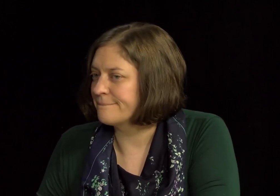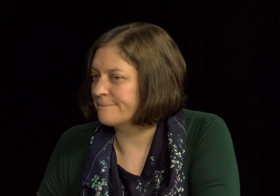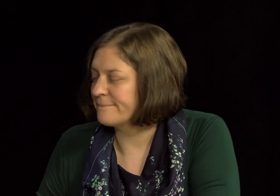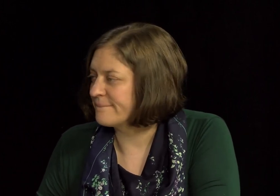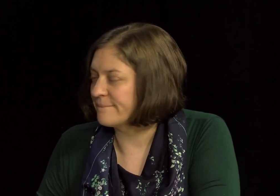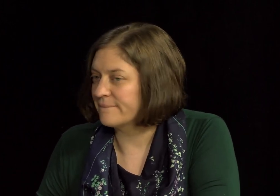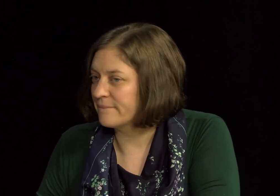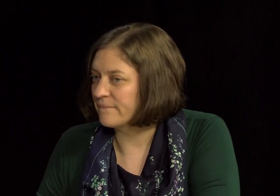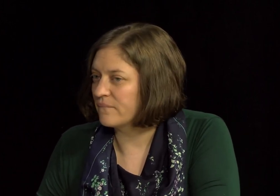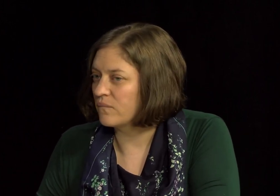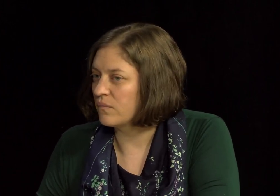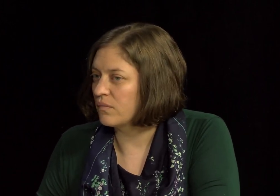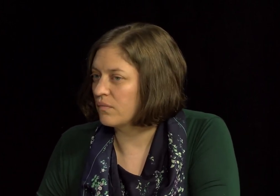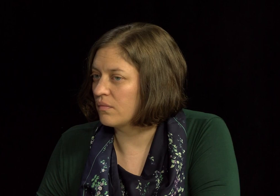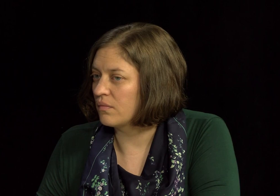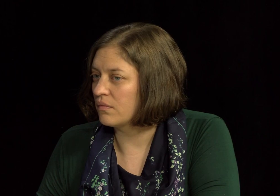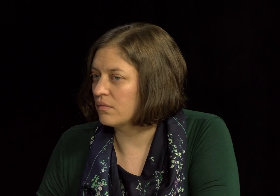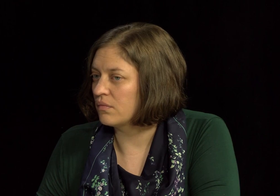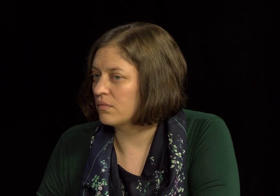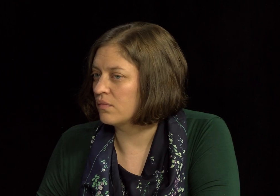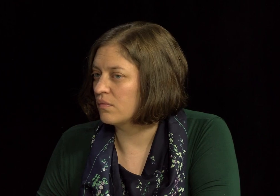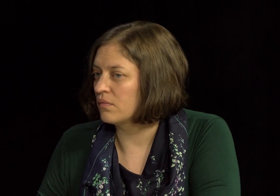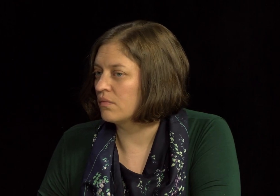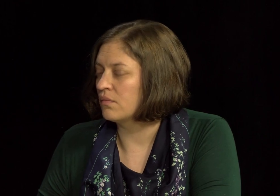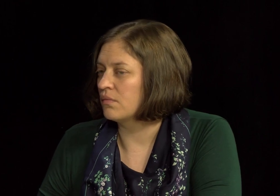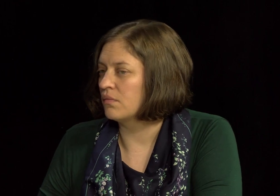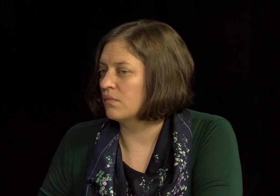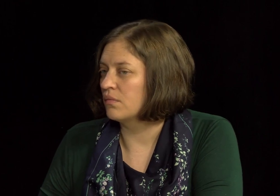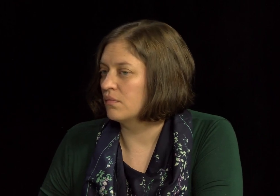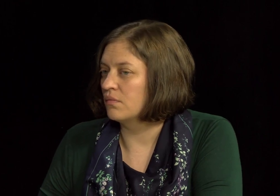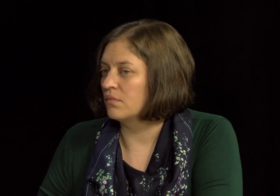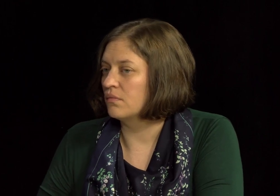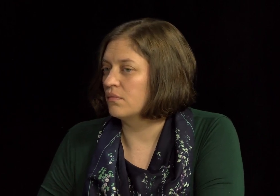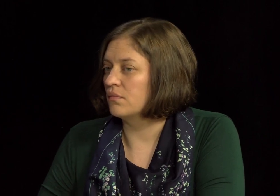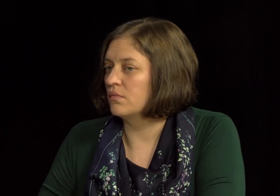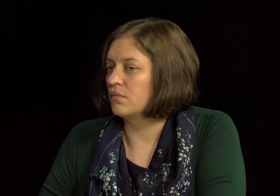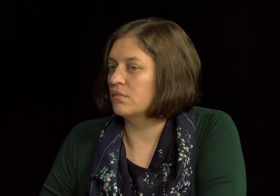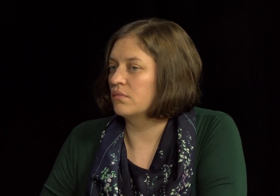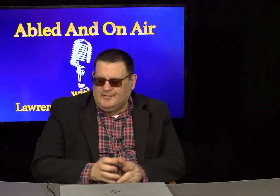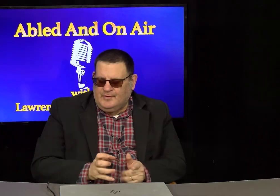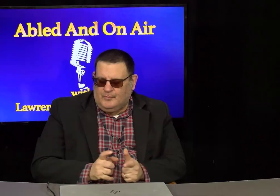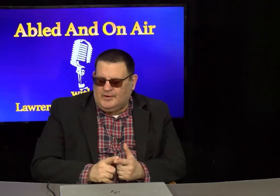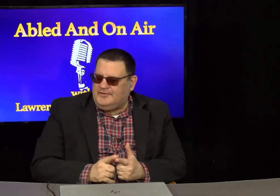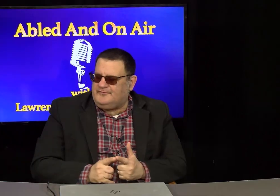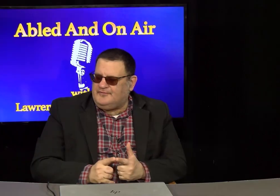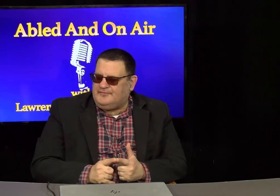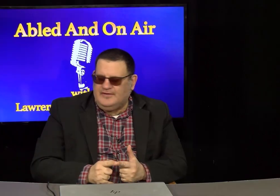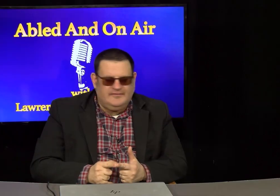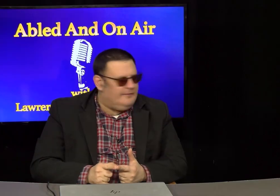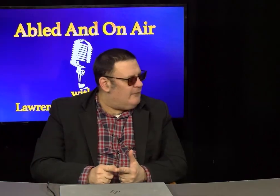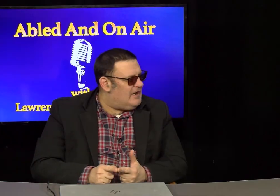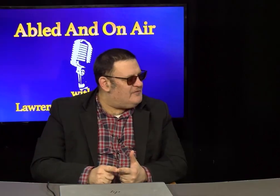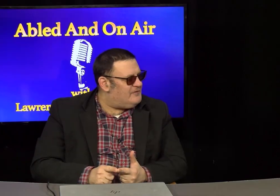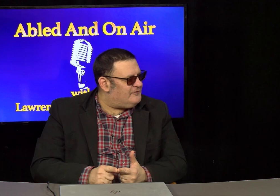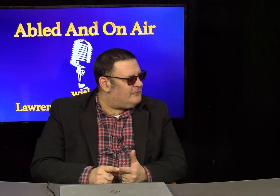let's talk about equipment, uh, even though we don't have any here. Um, what is the TTY system,